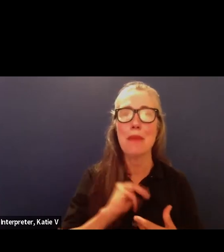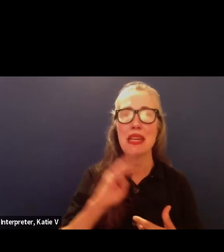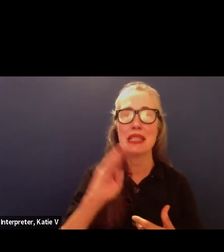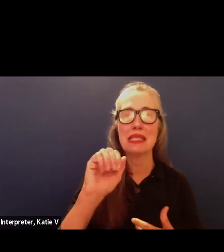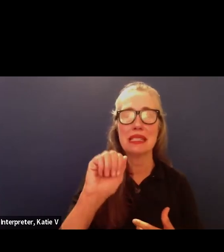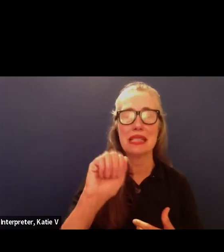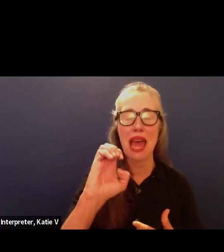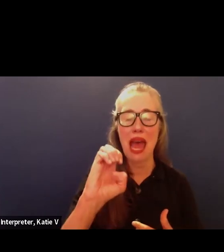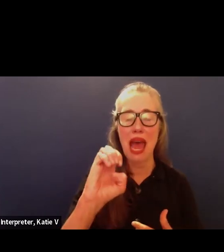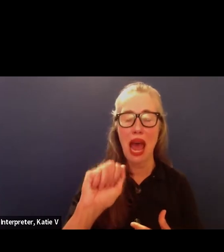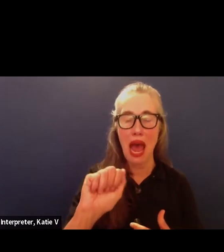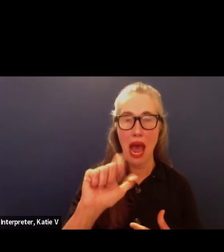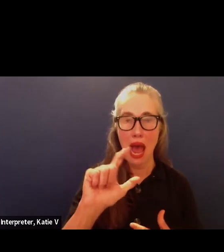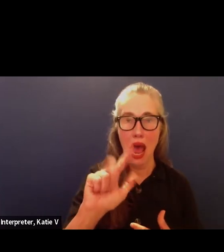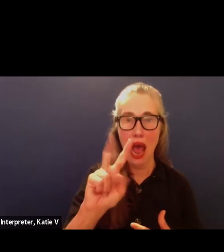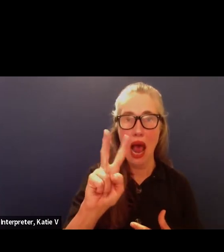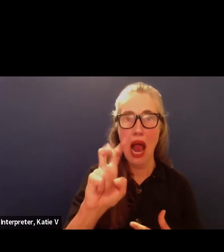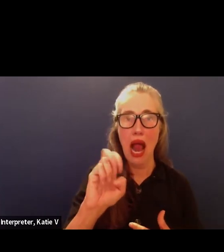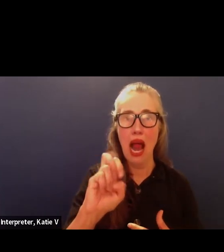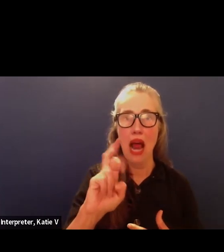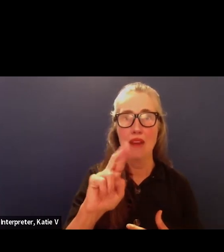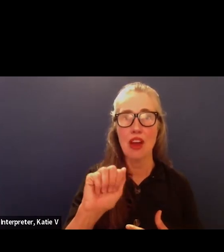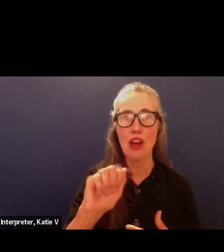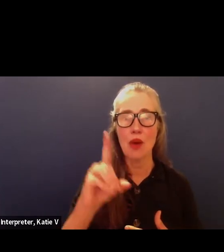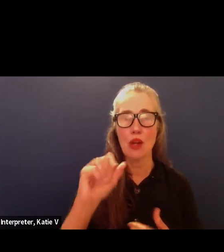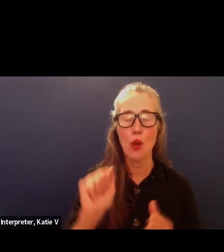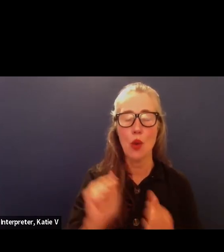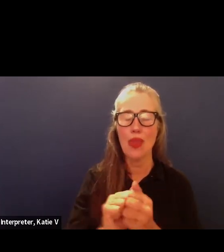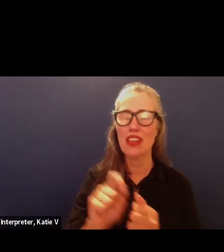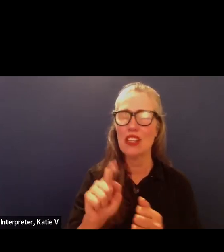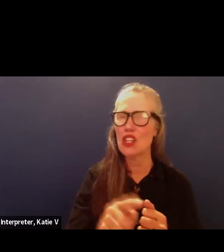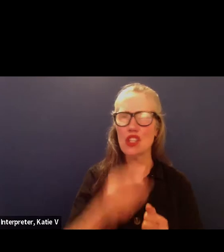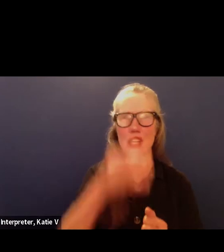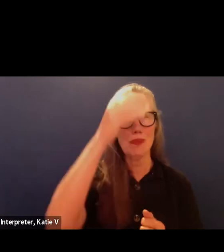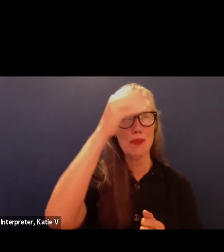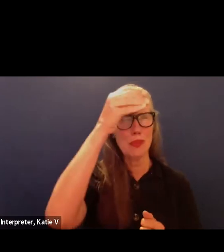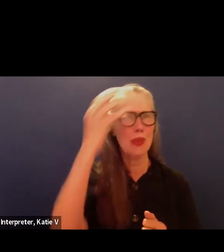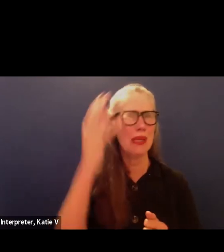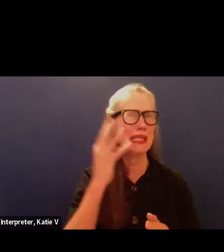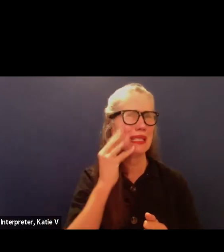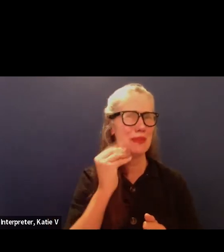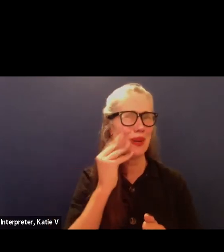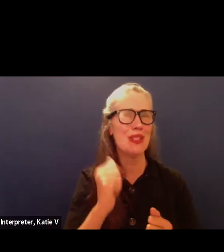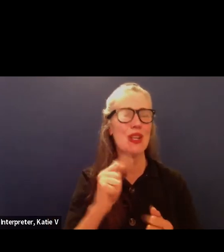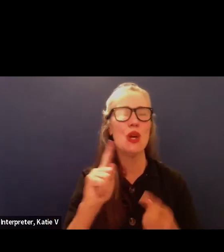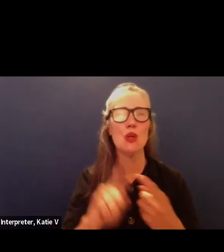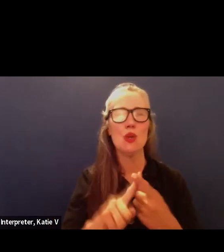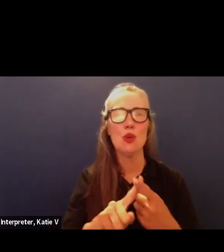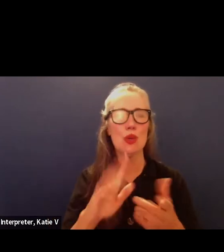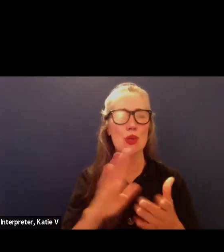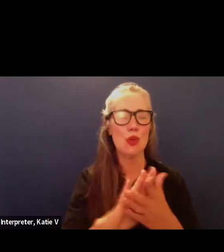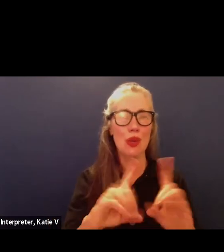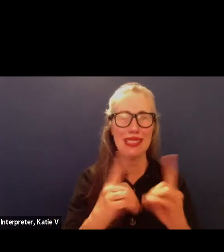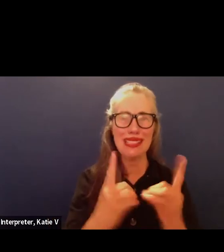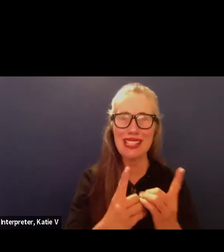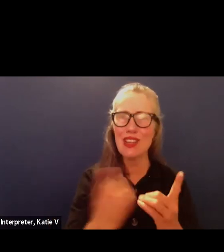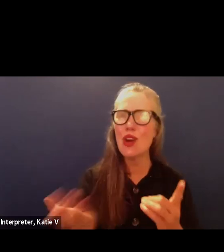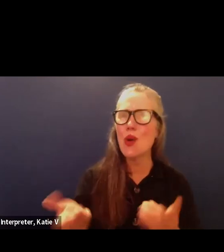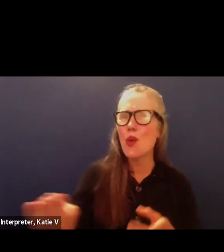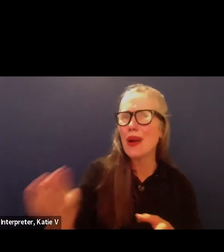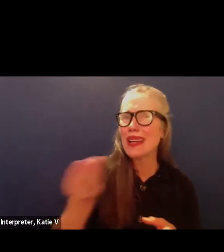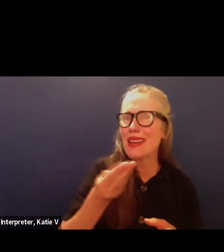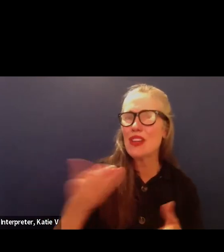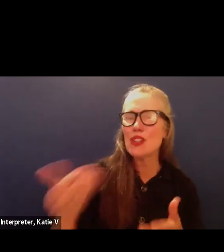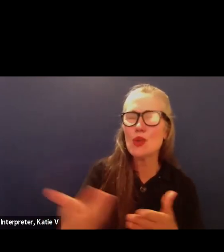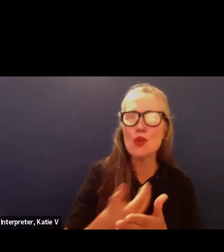she brings a wealth of knowledge to our school district that's going to just give us such great new perspective and new ideas and also